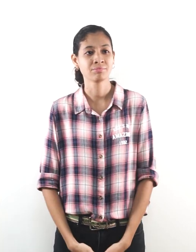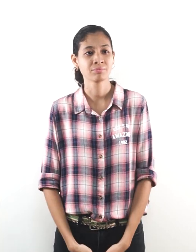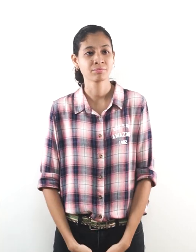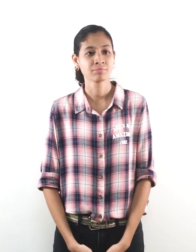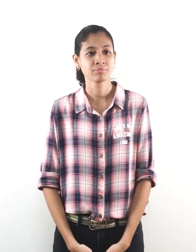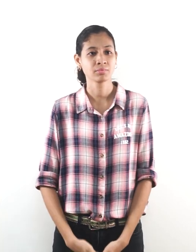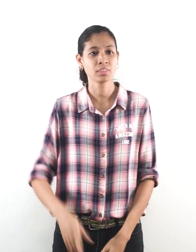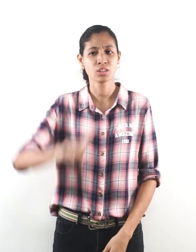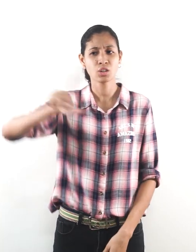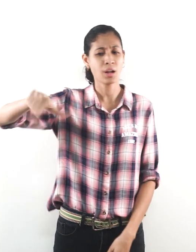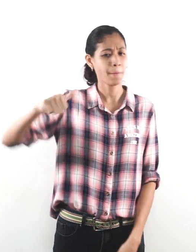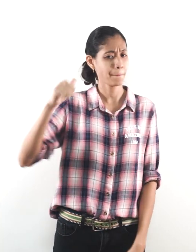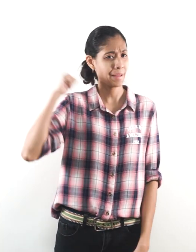Turn, Back,